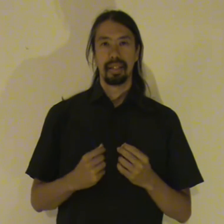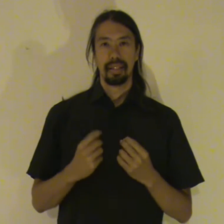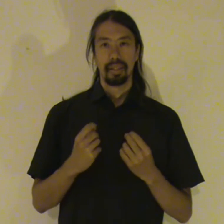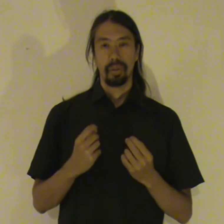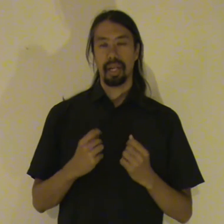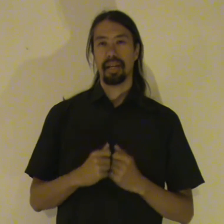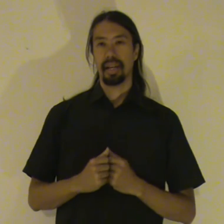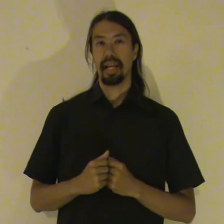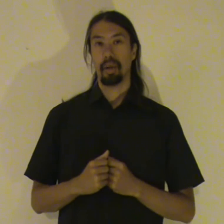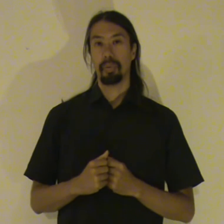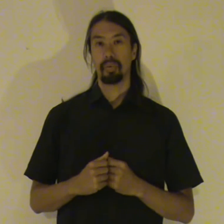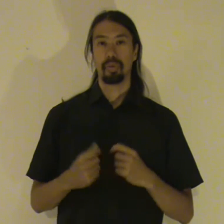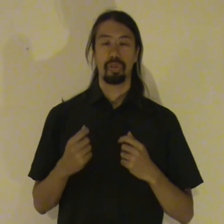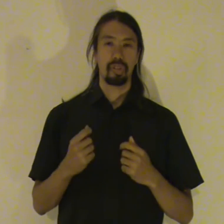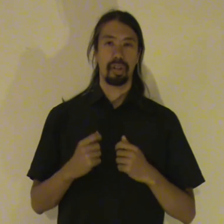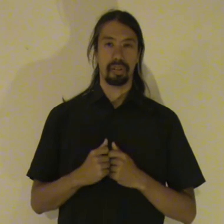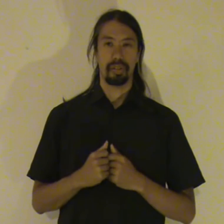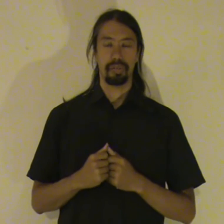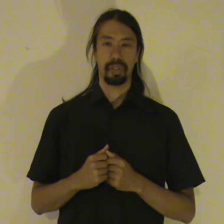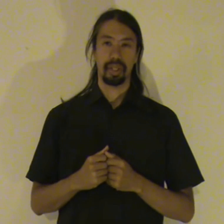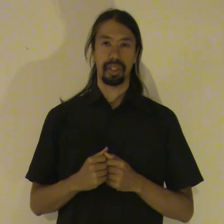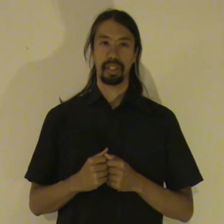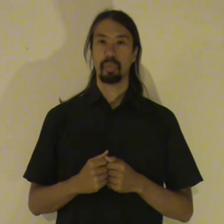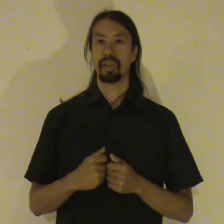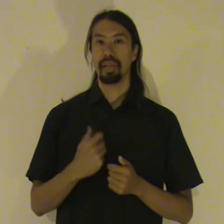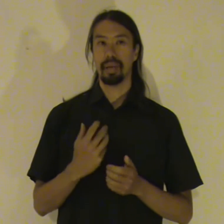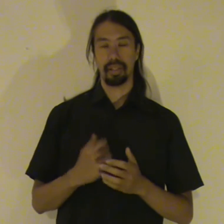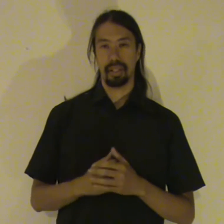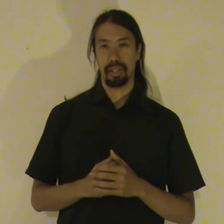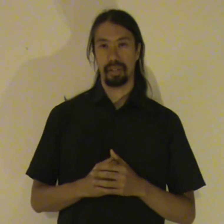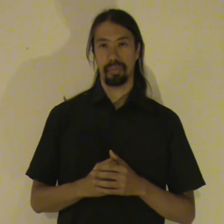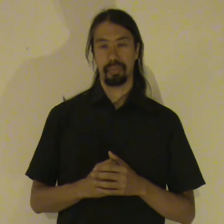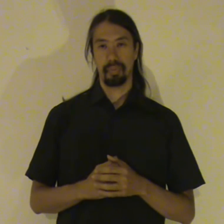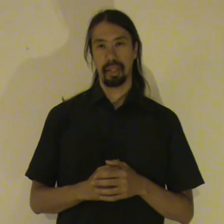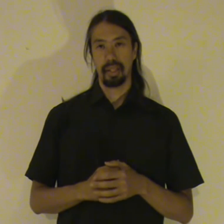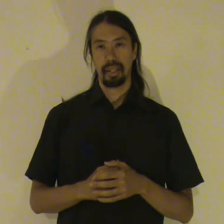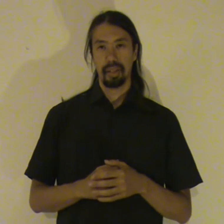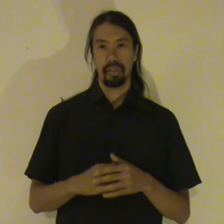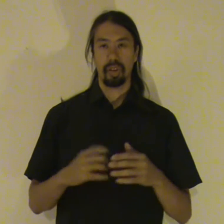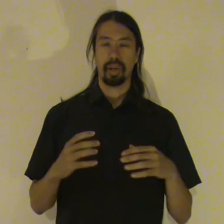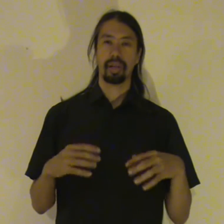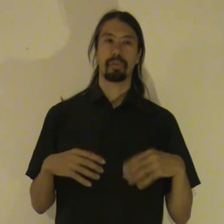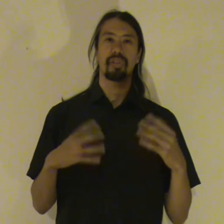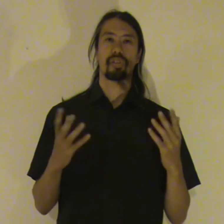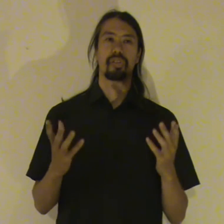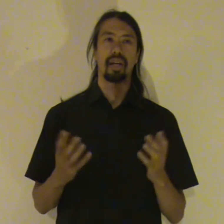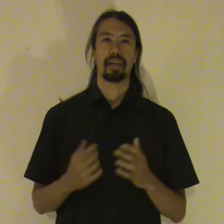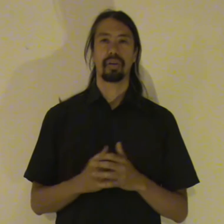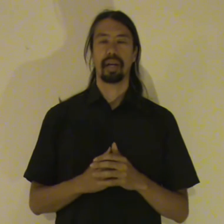You can help to start a visualization with an imagination. So I can for instance say like okay.